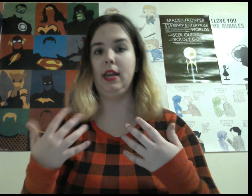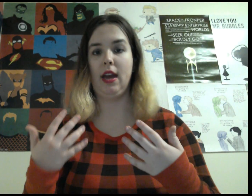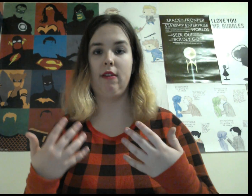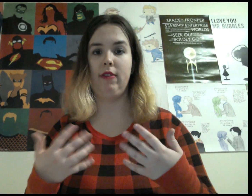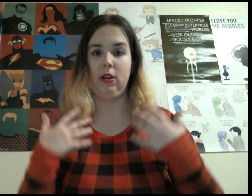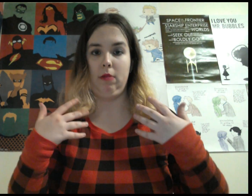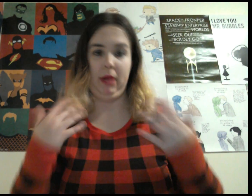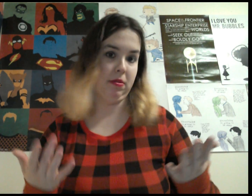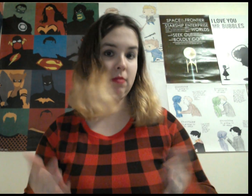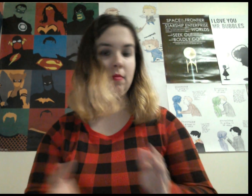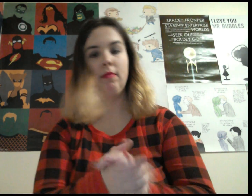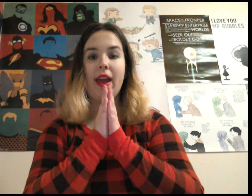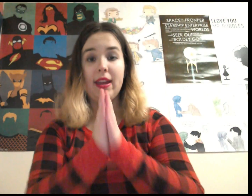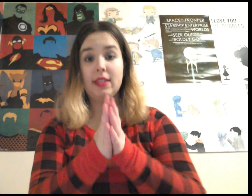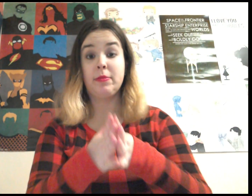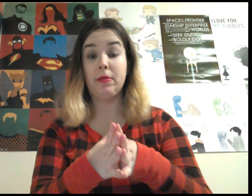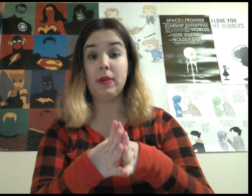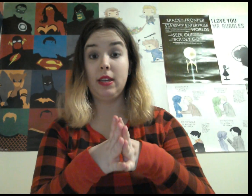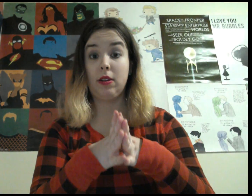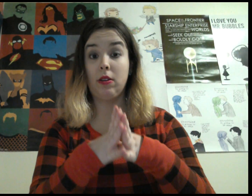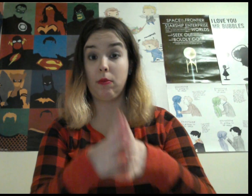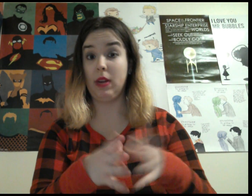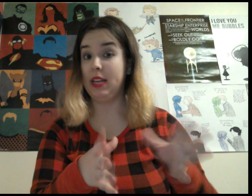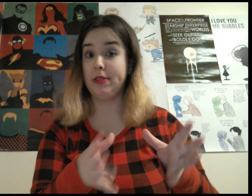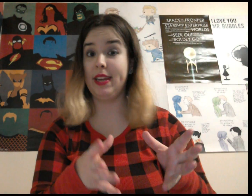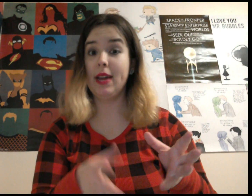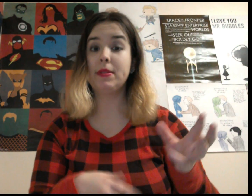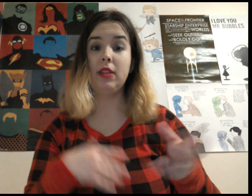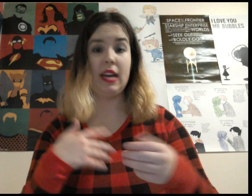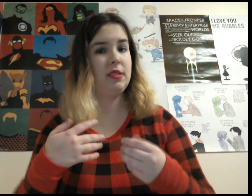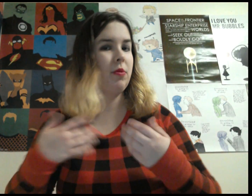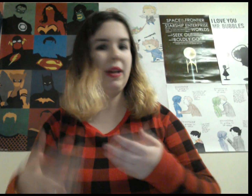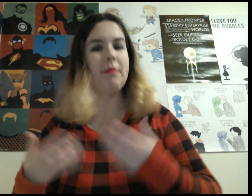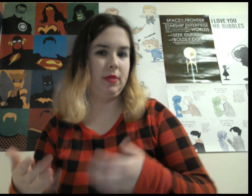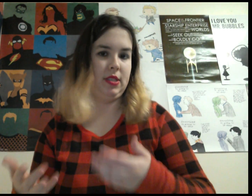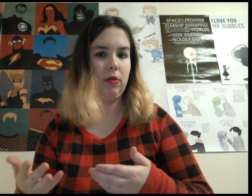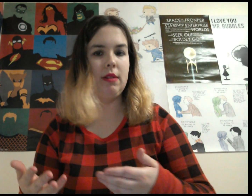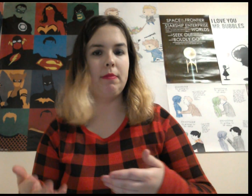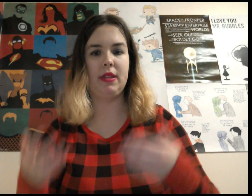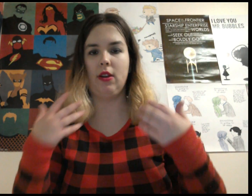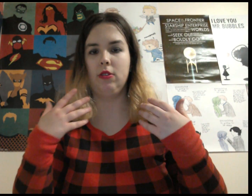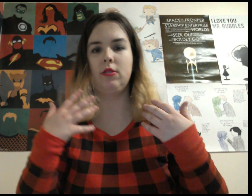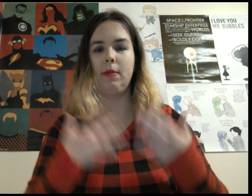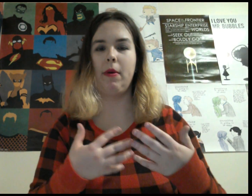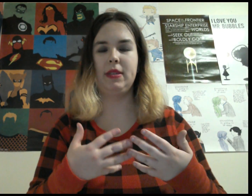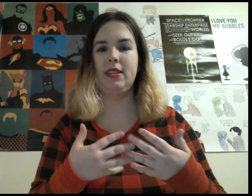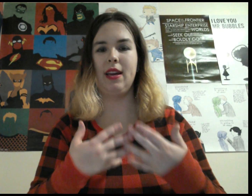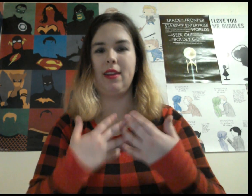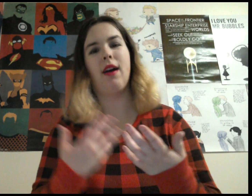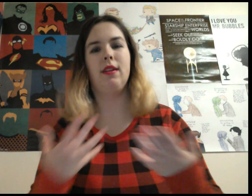Ev and her people. And this was a really interesting episode that had some great moments to it, but then also some moments that got a